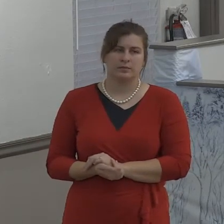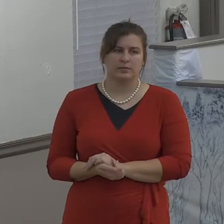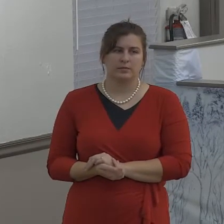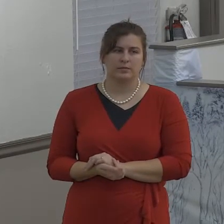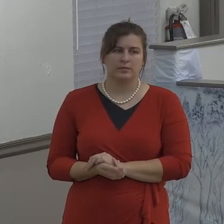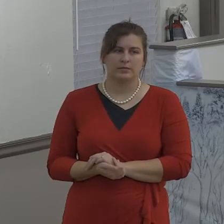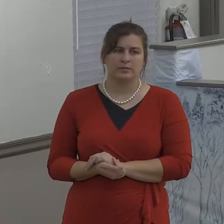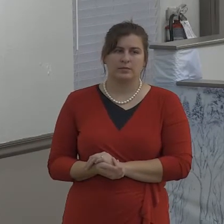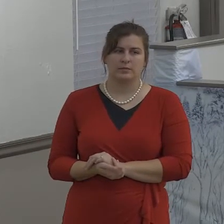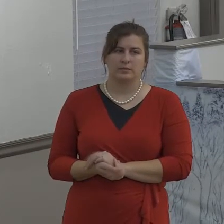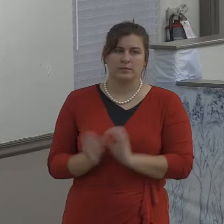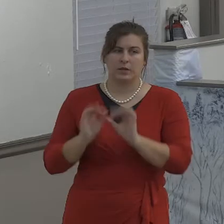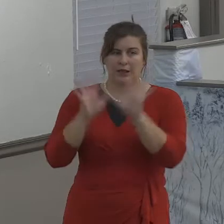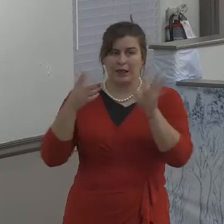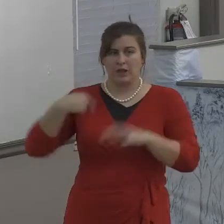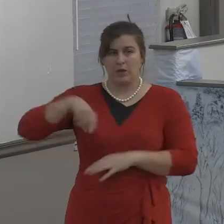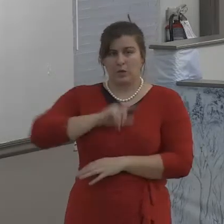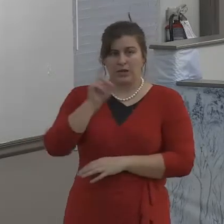relationship.